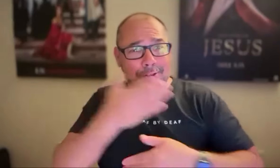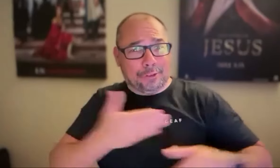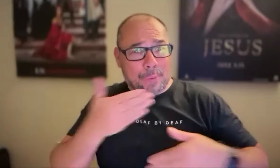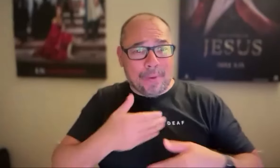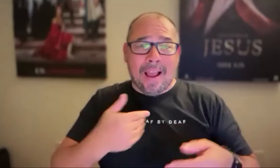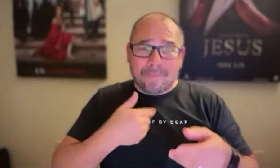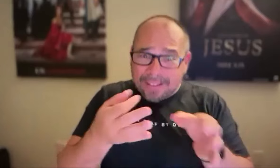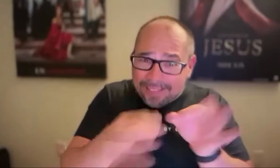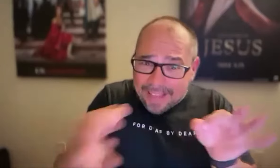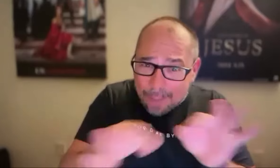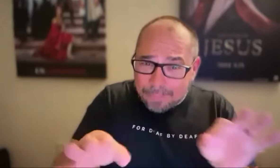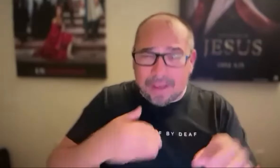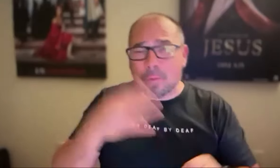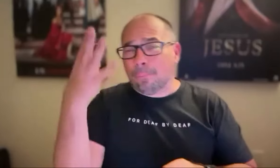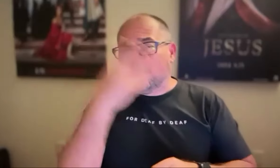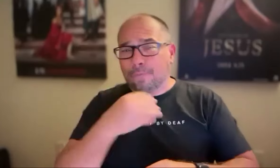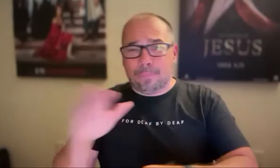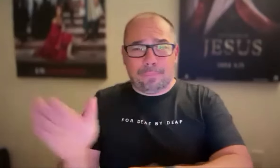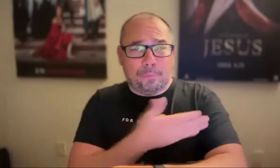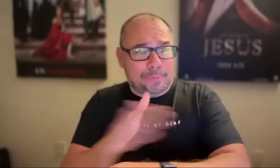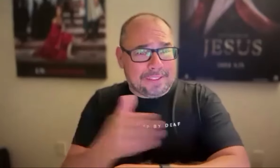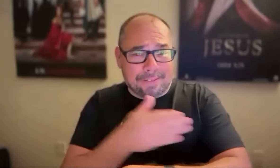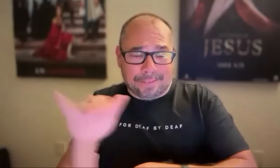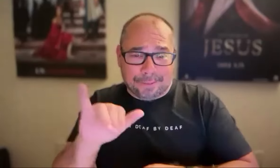movie as well. There's captions and beautiful music behind the movie as well.